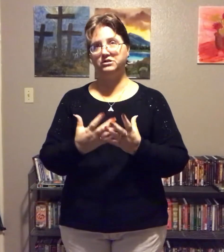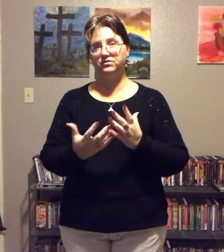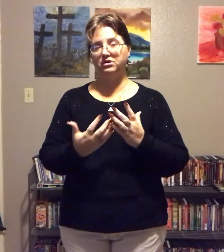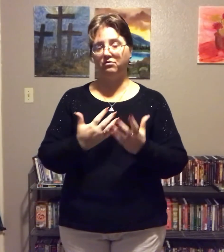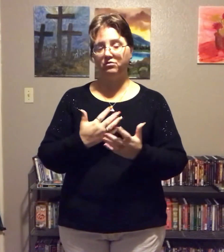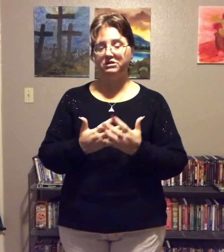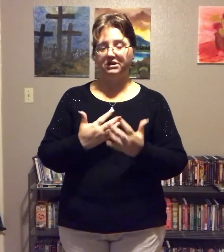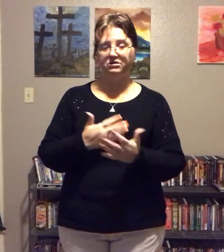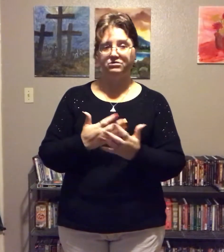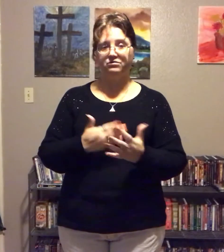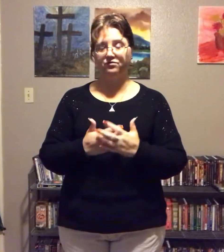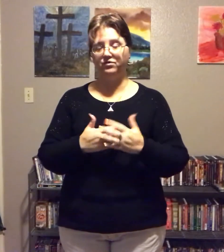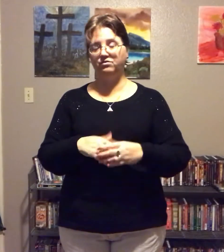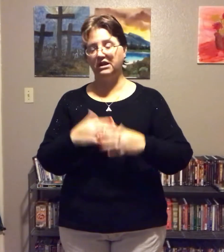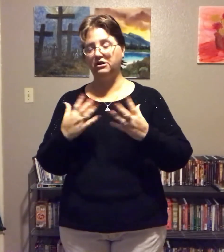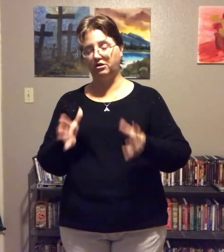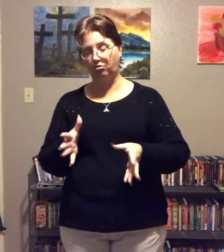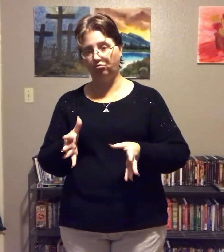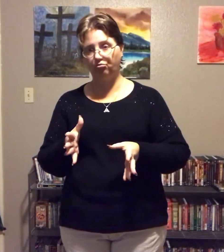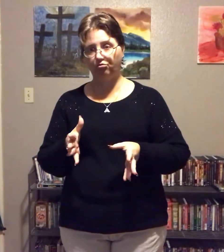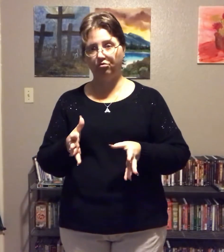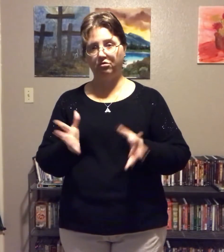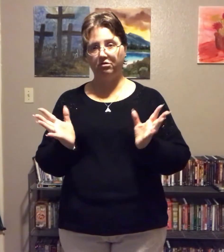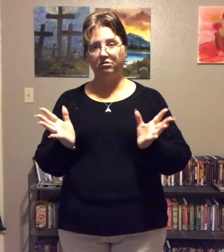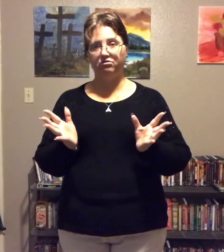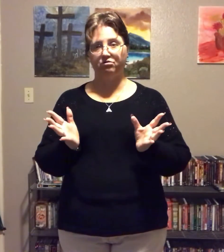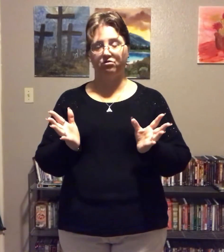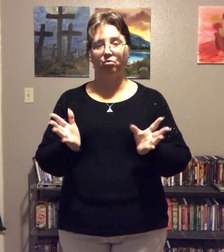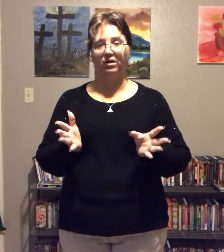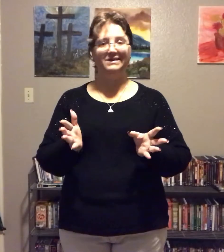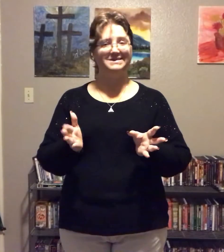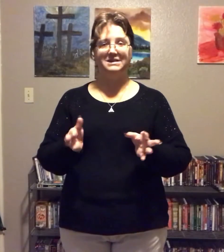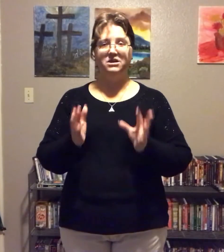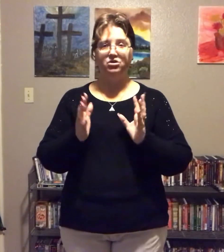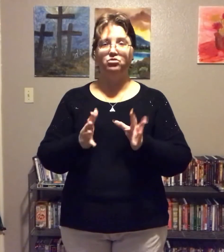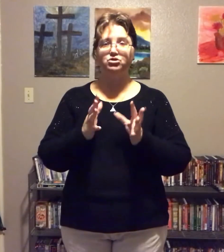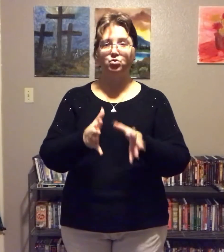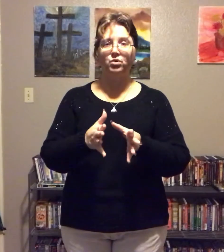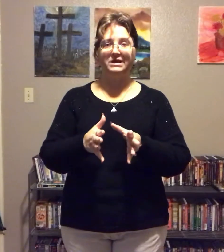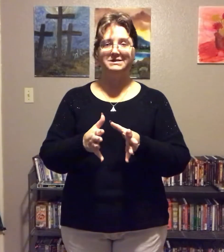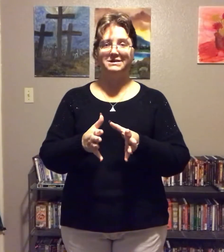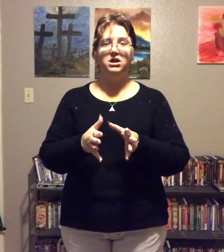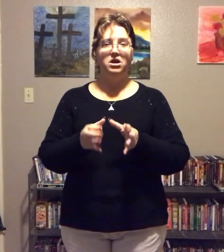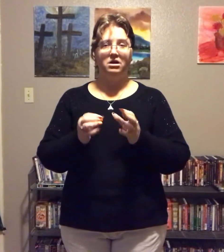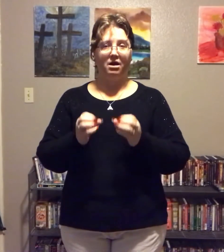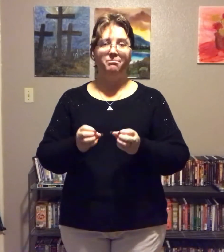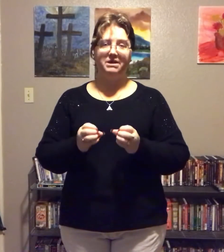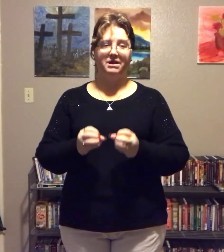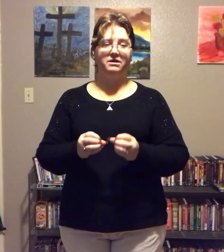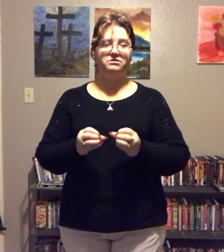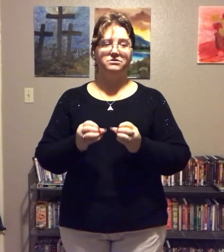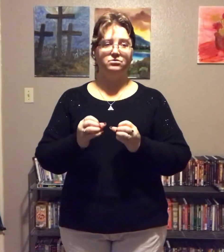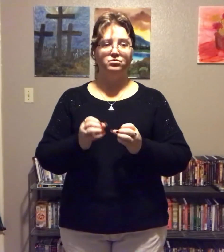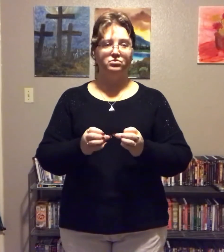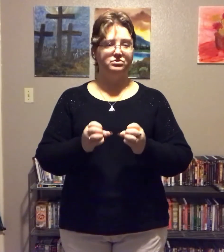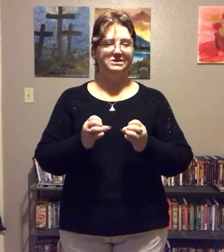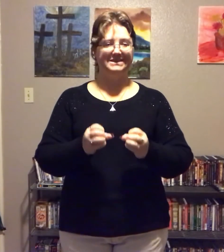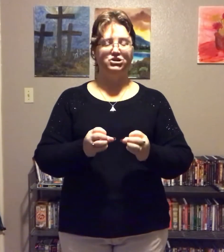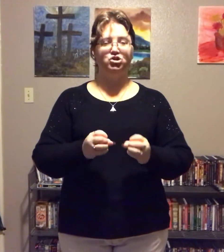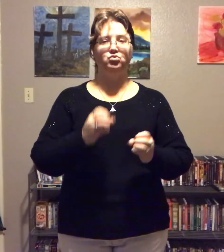if you don't want to eat a certain food, then don't. It's your choice. Your choice. It's because the rules is you